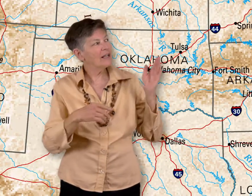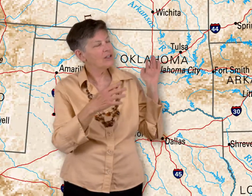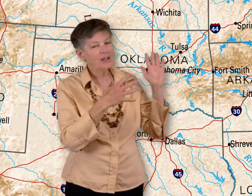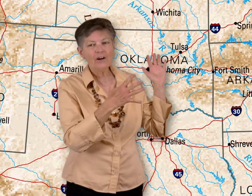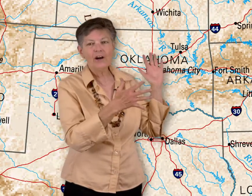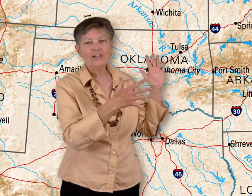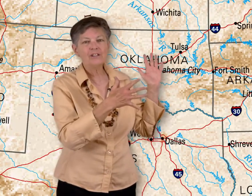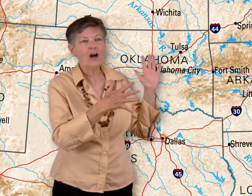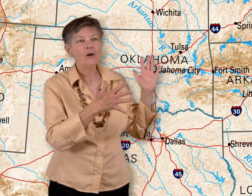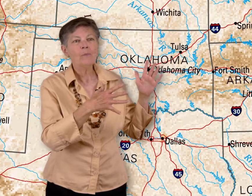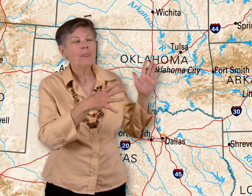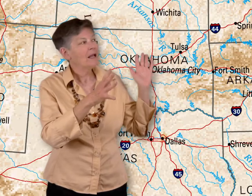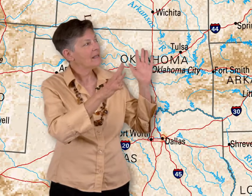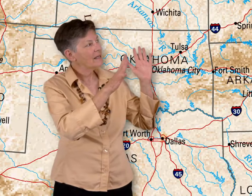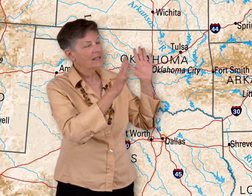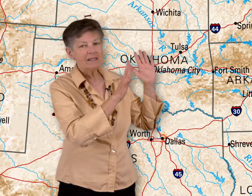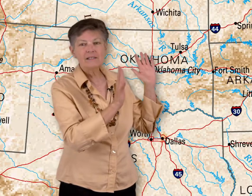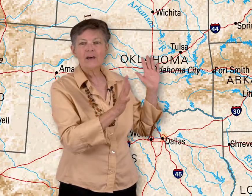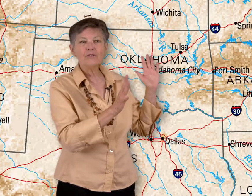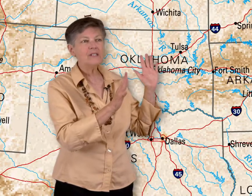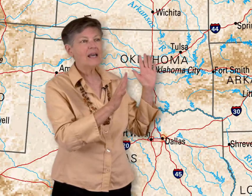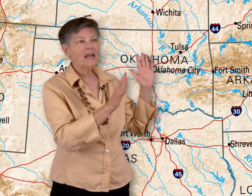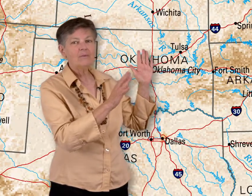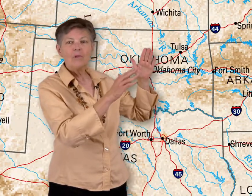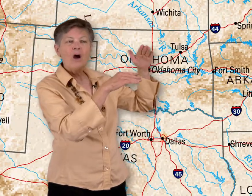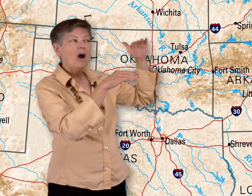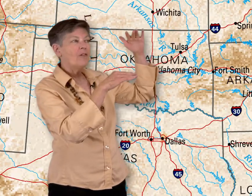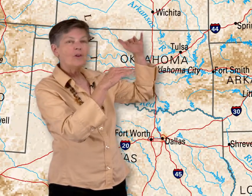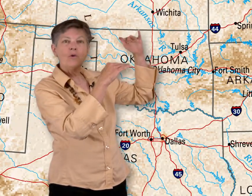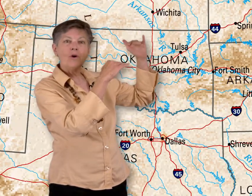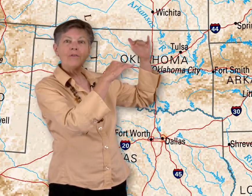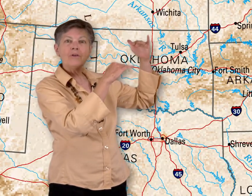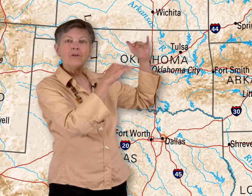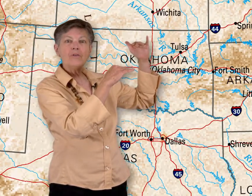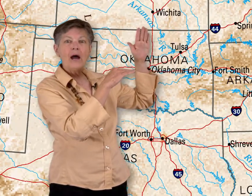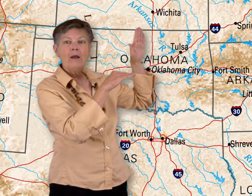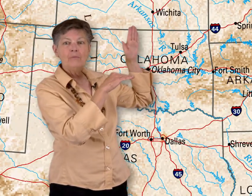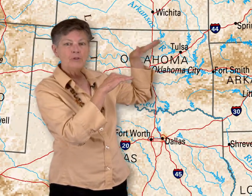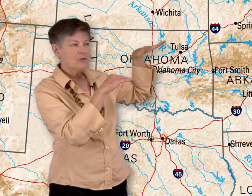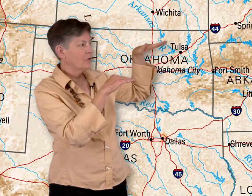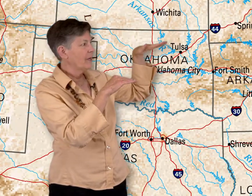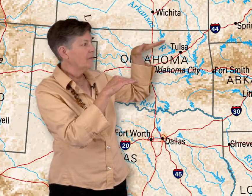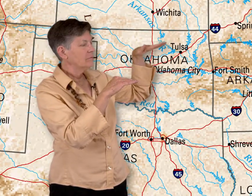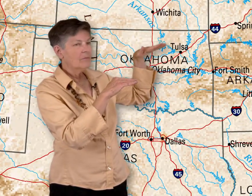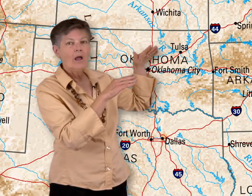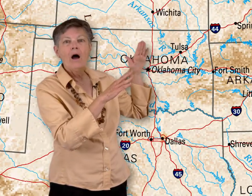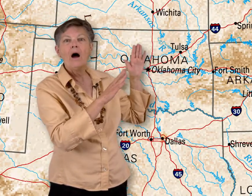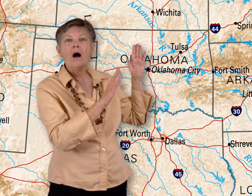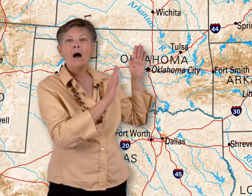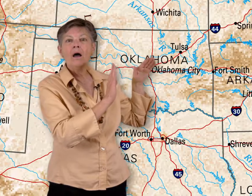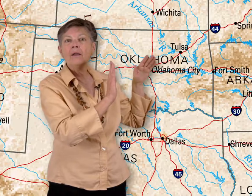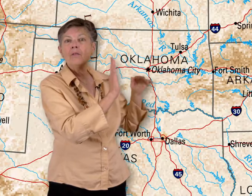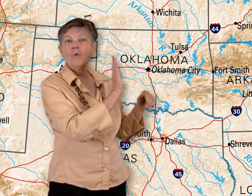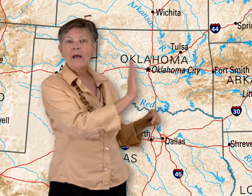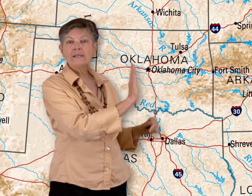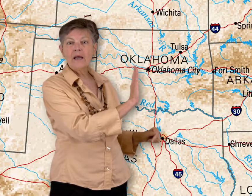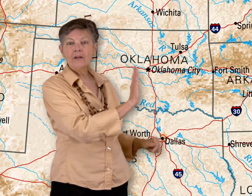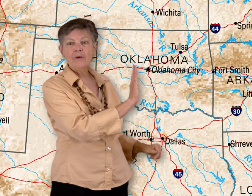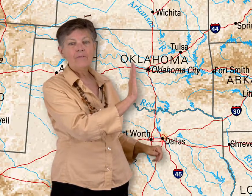let's look at Arkansas, like I said it's a southern state, on the north you've got Missouri, on the west side you have